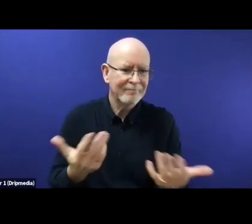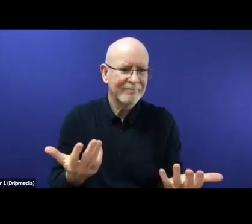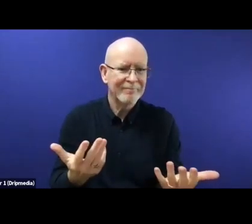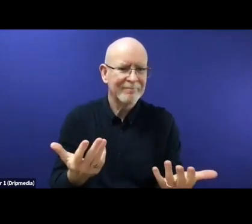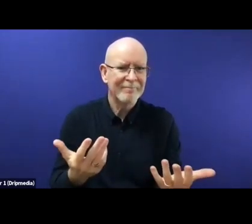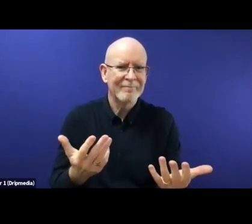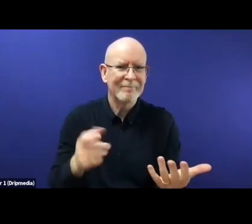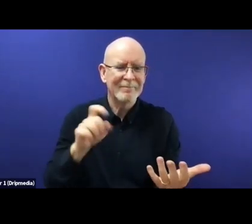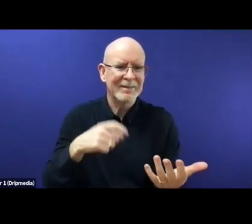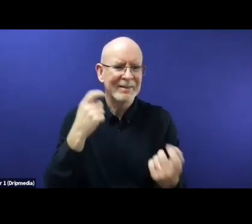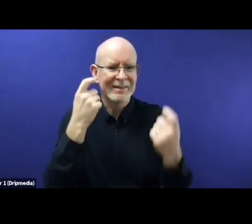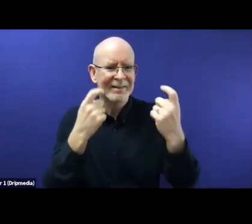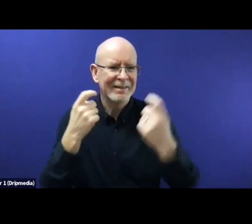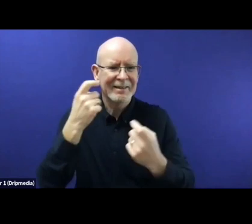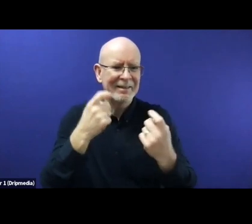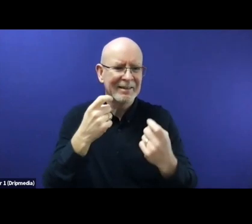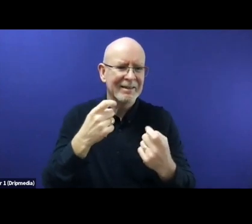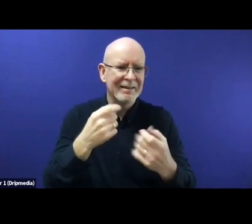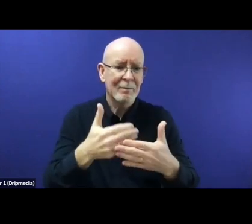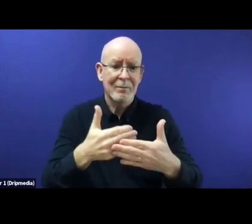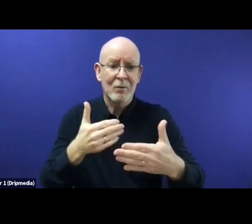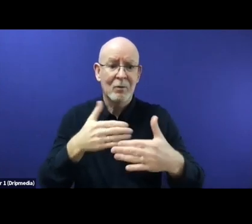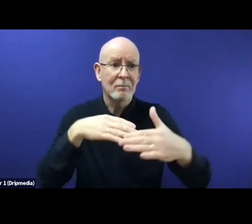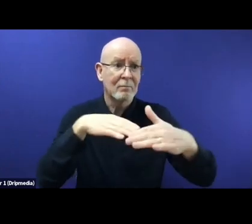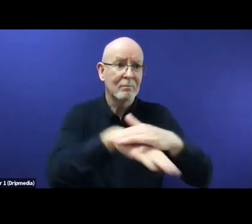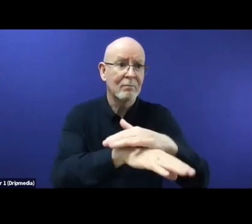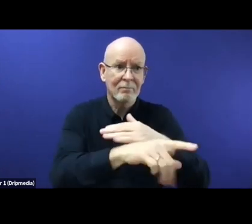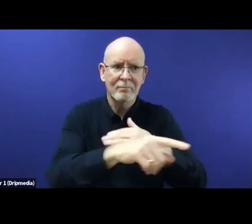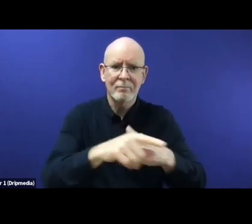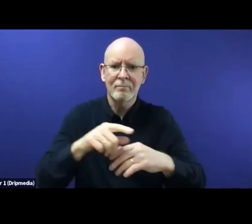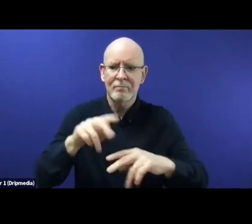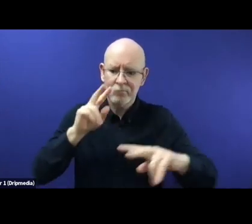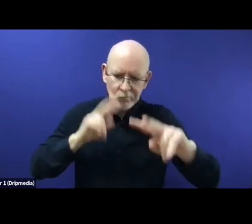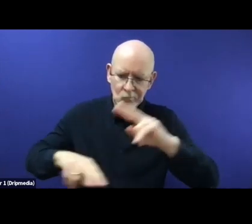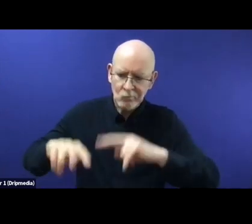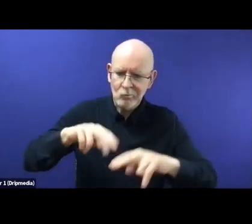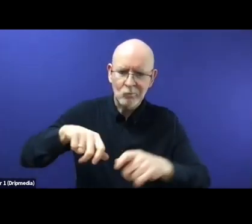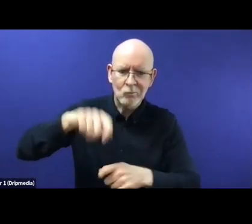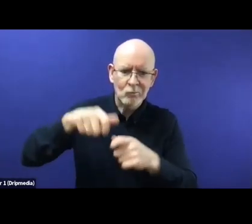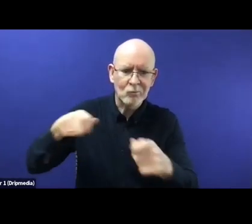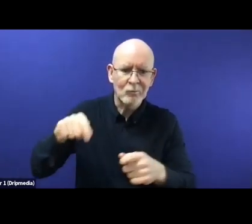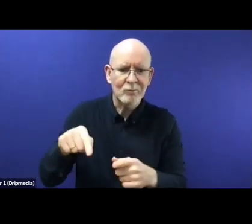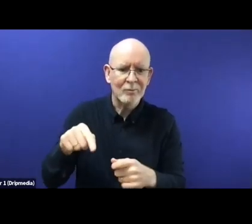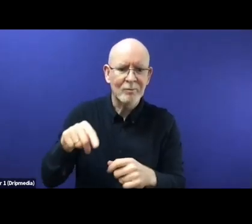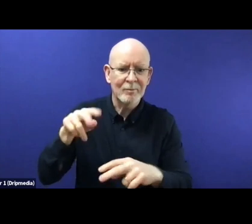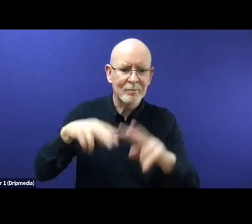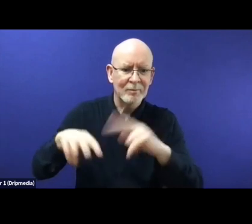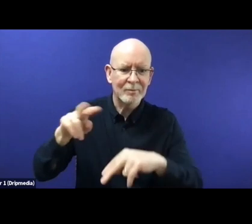obvious that as part of the containment rationale, detention is going to be